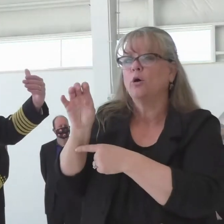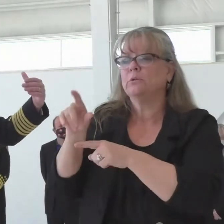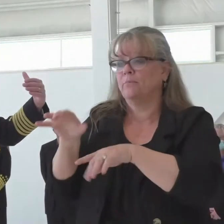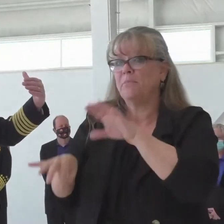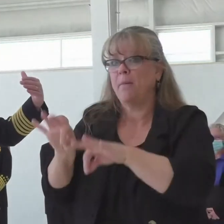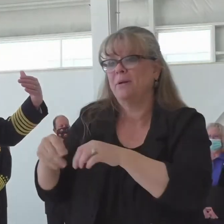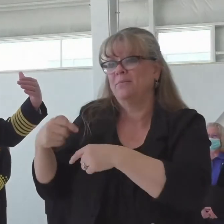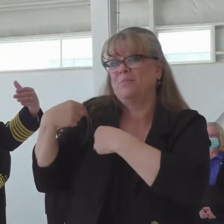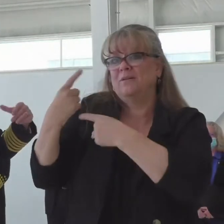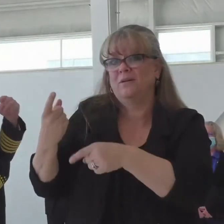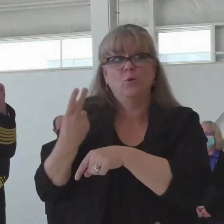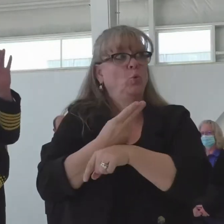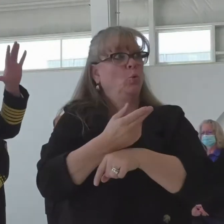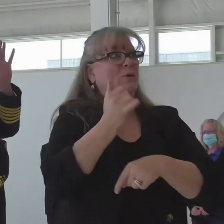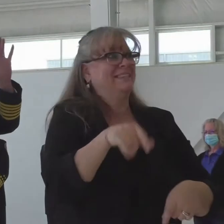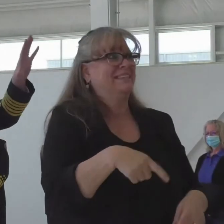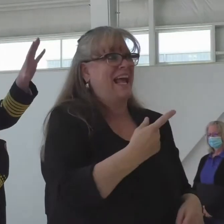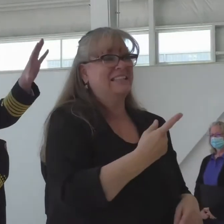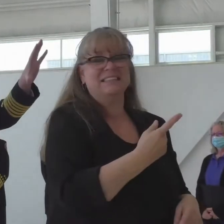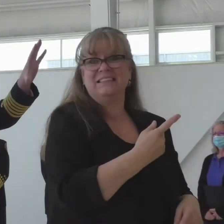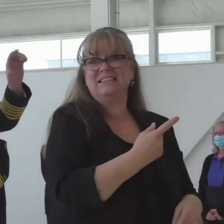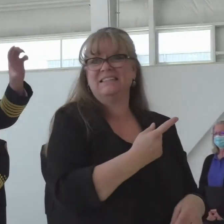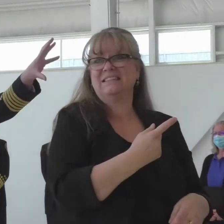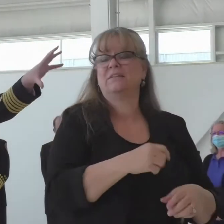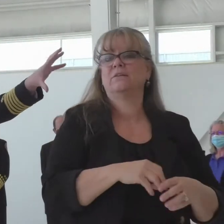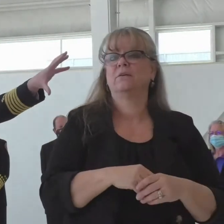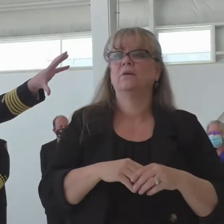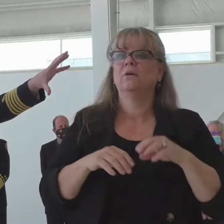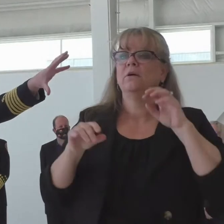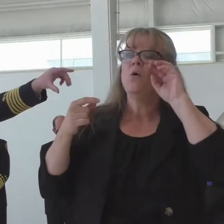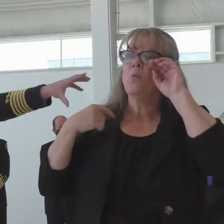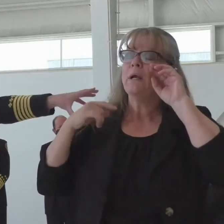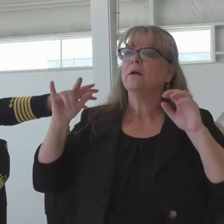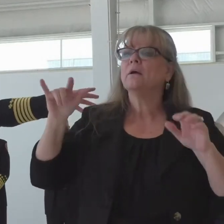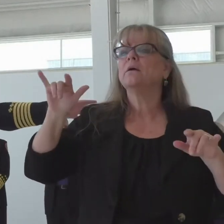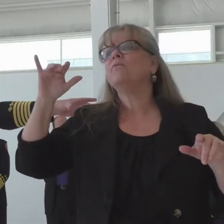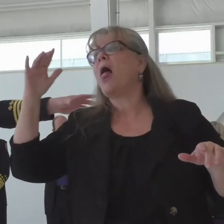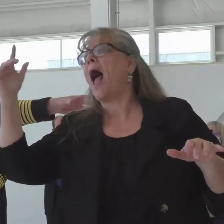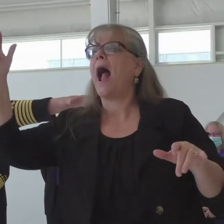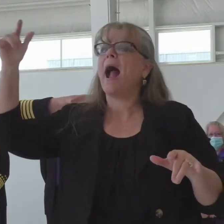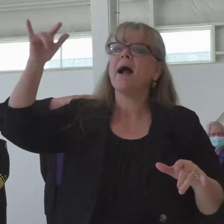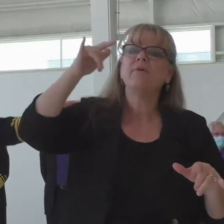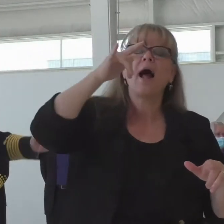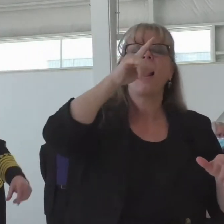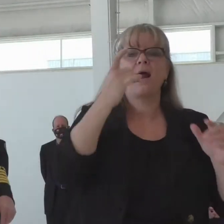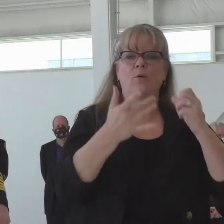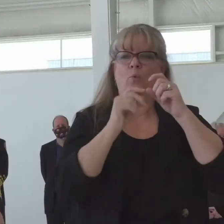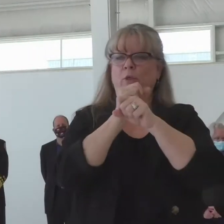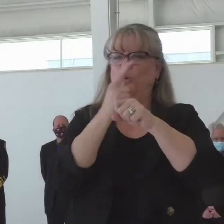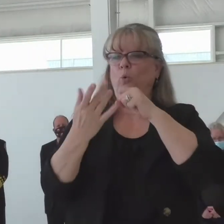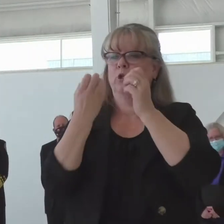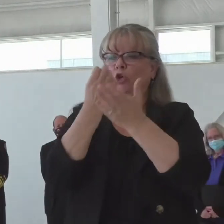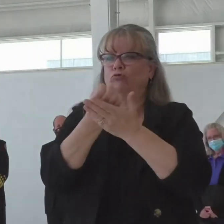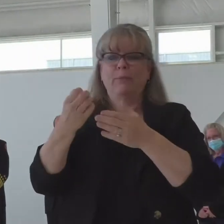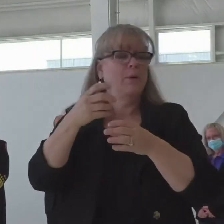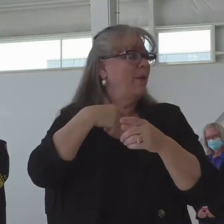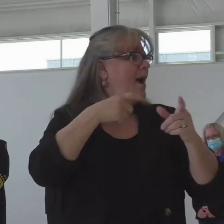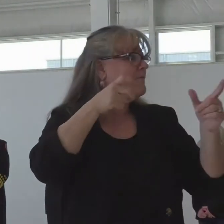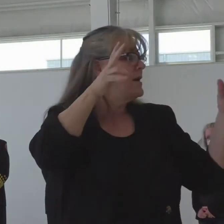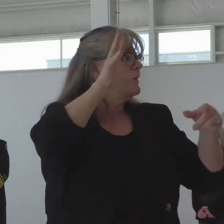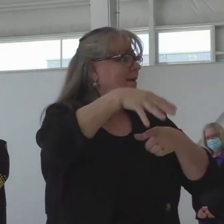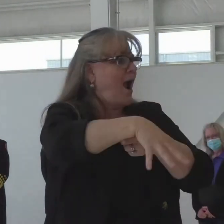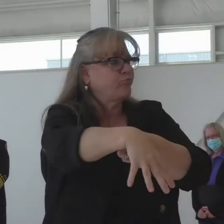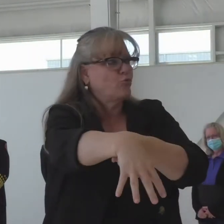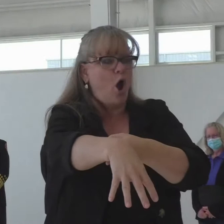late 2015 where we find fires through technology and the camera balls that are underneath these things we find them we